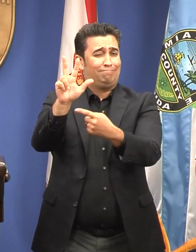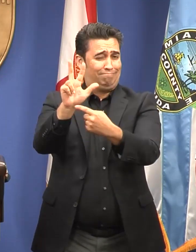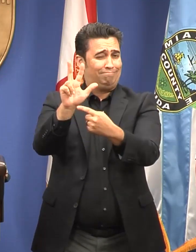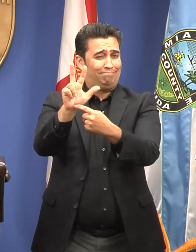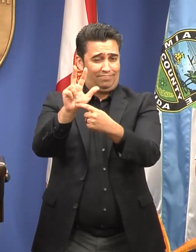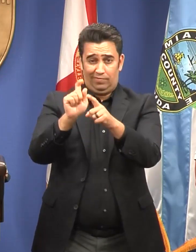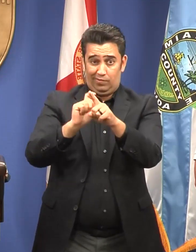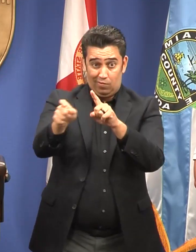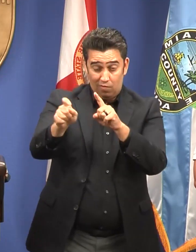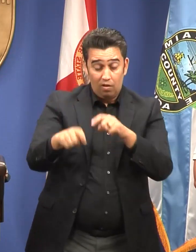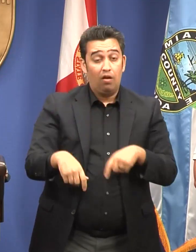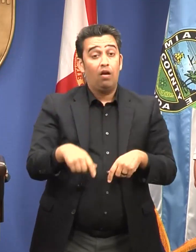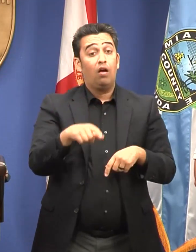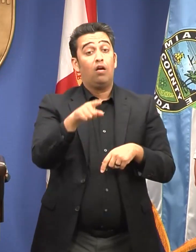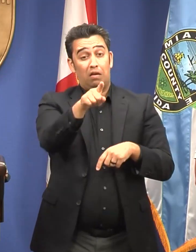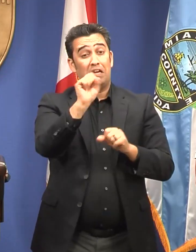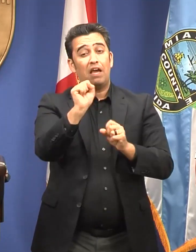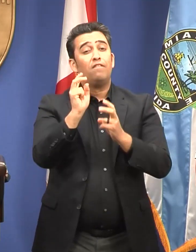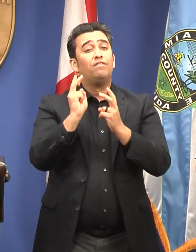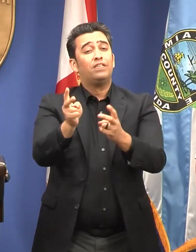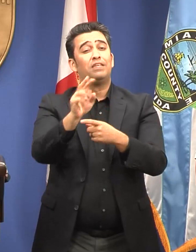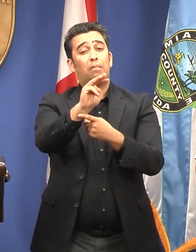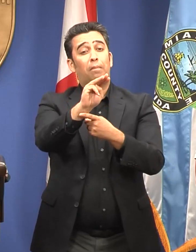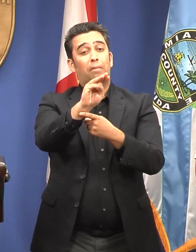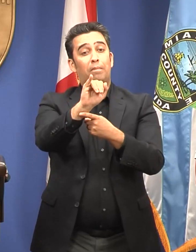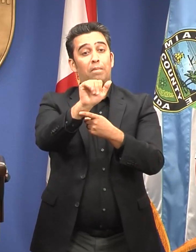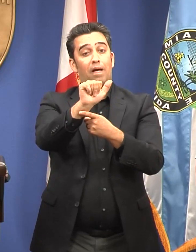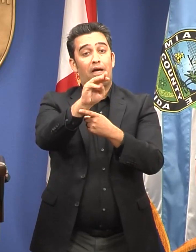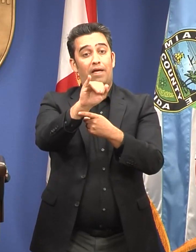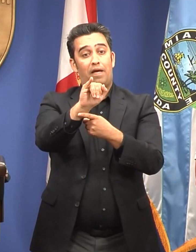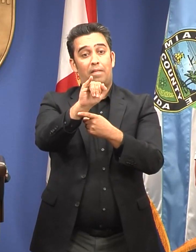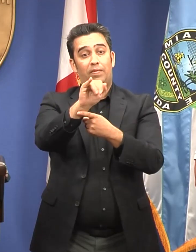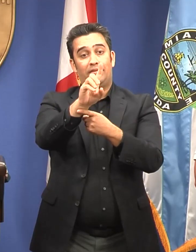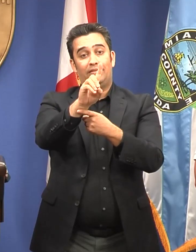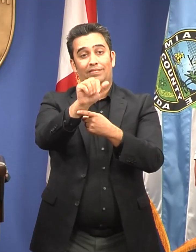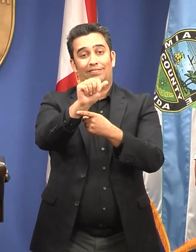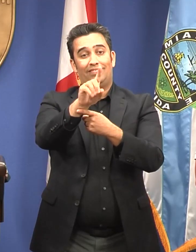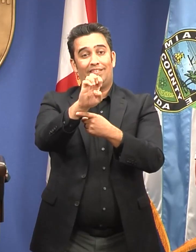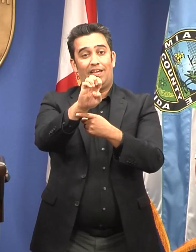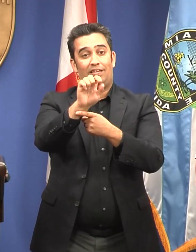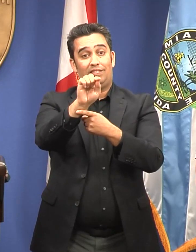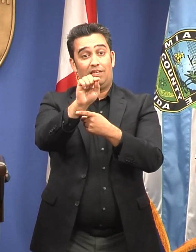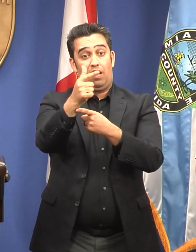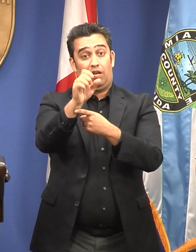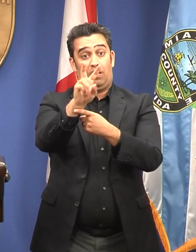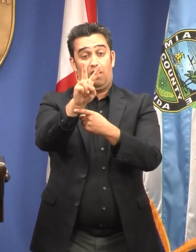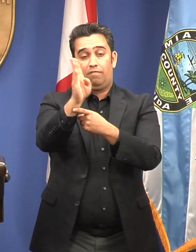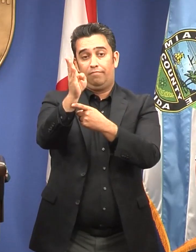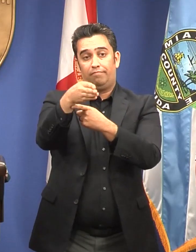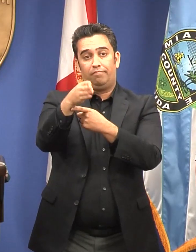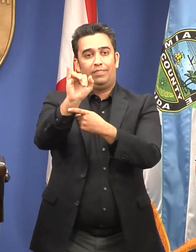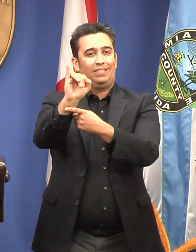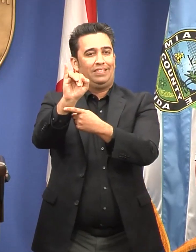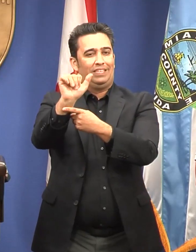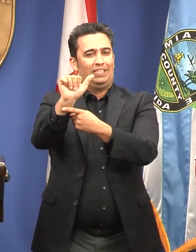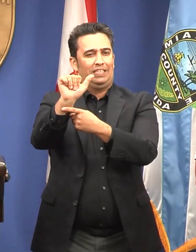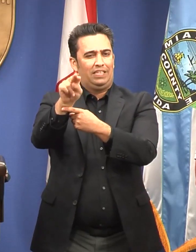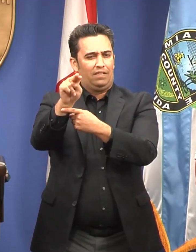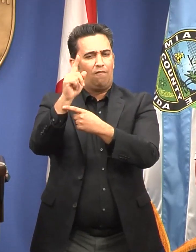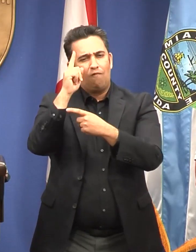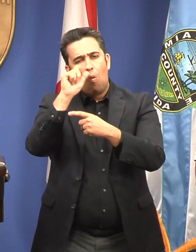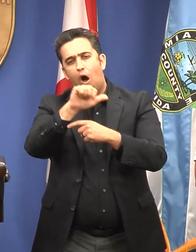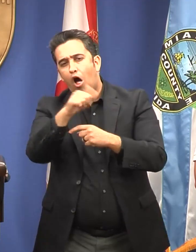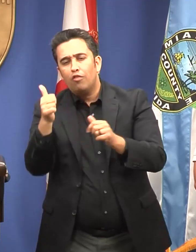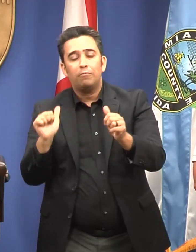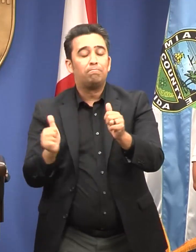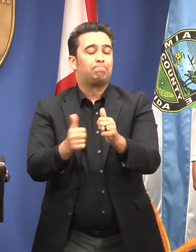can visit MiamiDade.gov slash Ian for more important safety information and regular updates. For all of